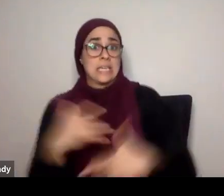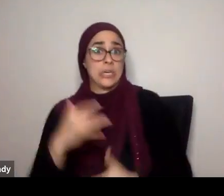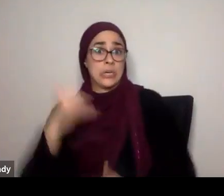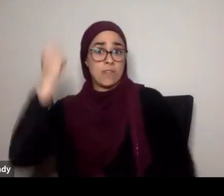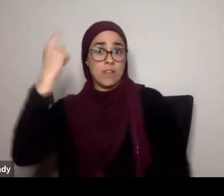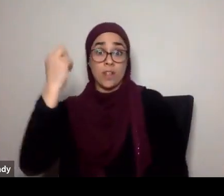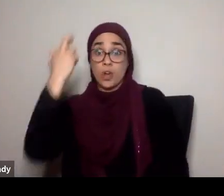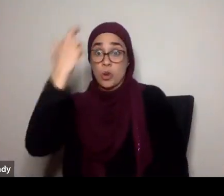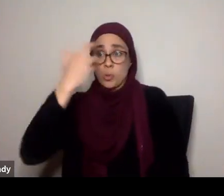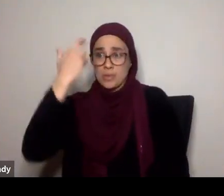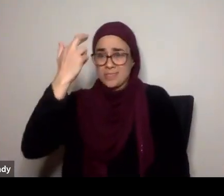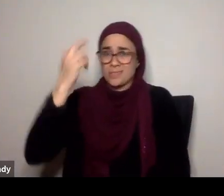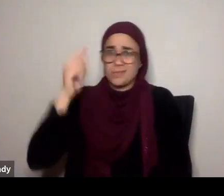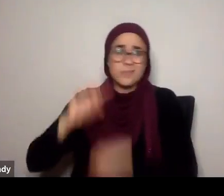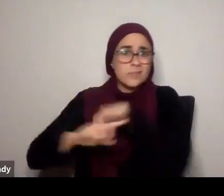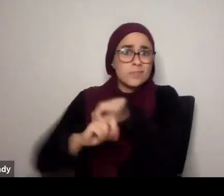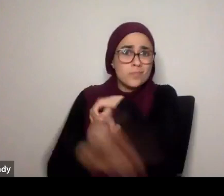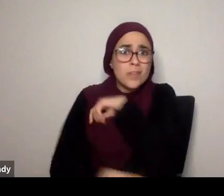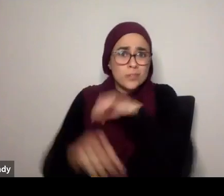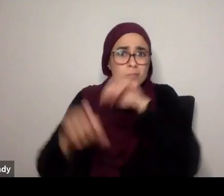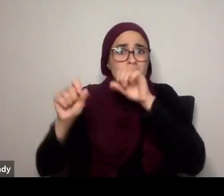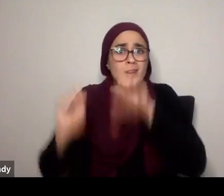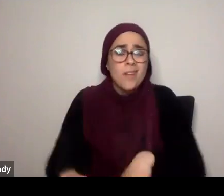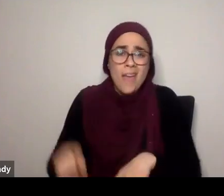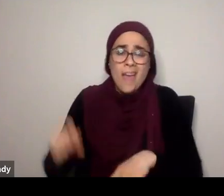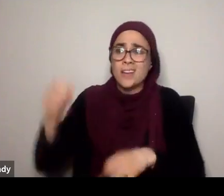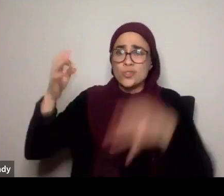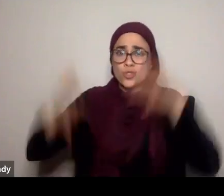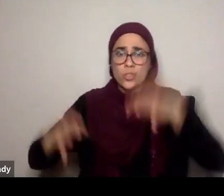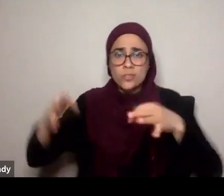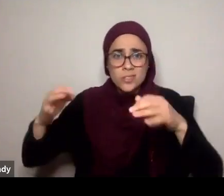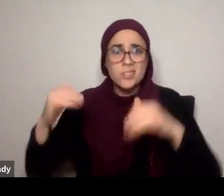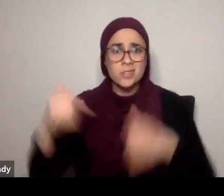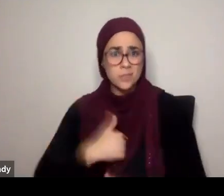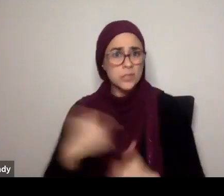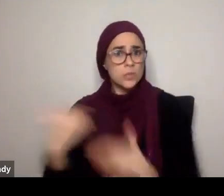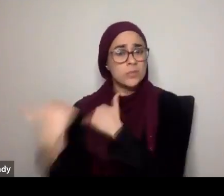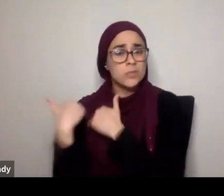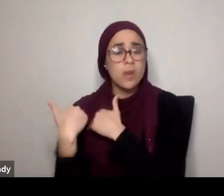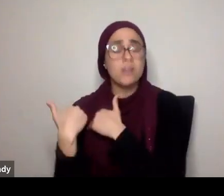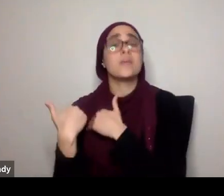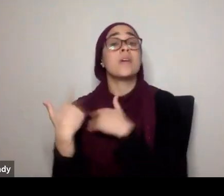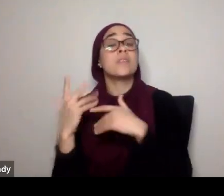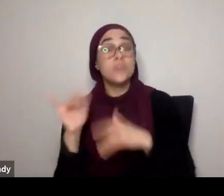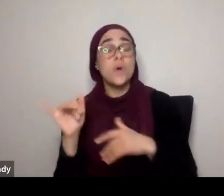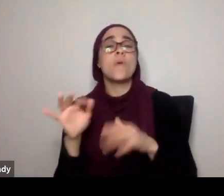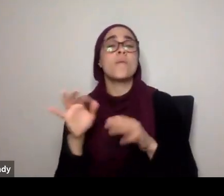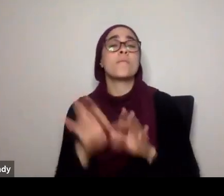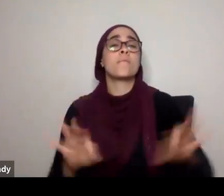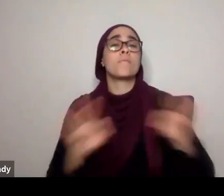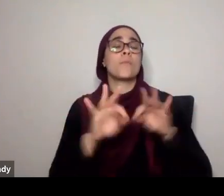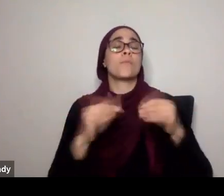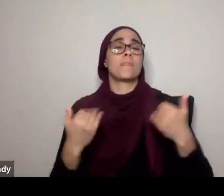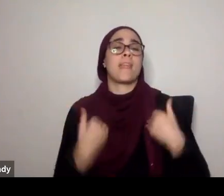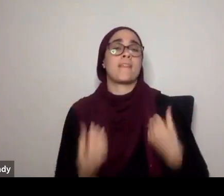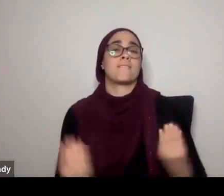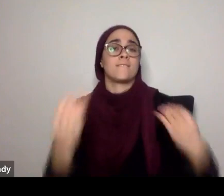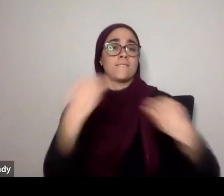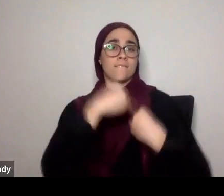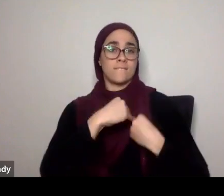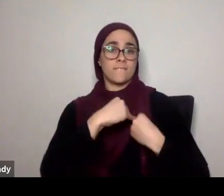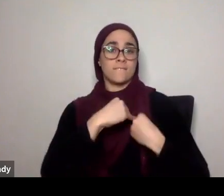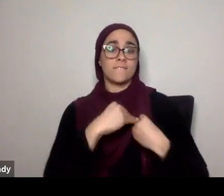capable, of implementing, and how quick he is able, to hold you accountable, so between that love, and fear, you have this khashya,